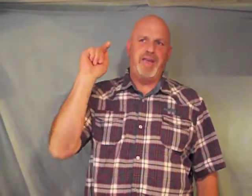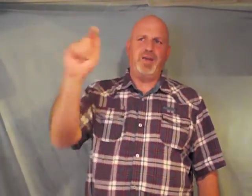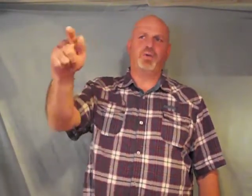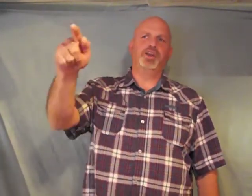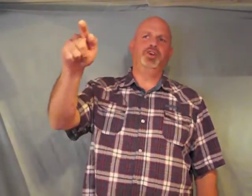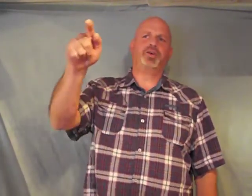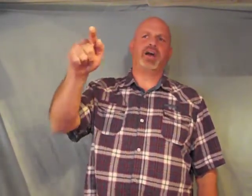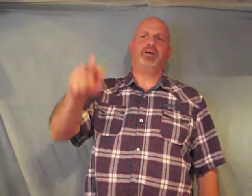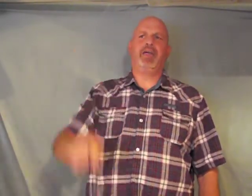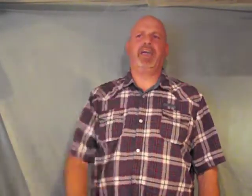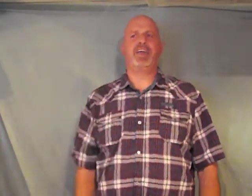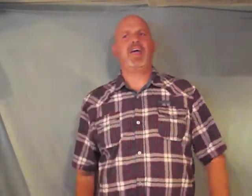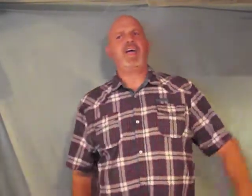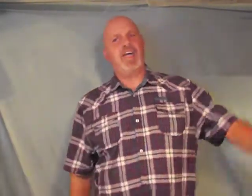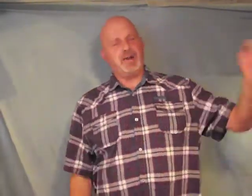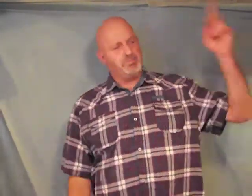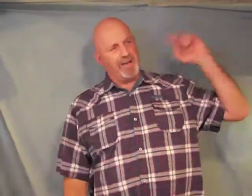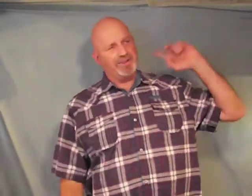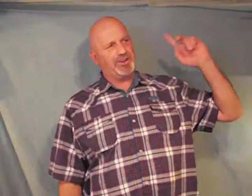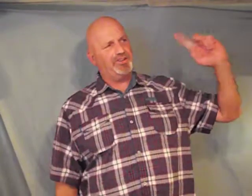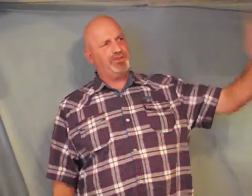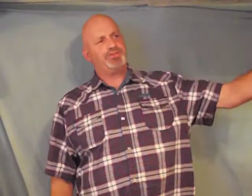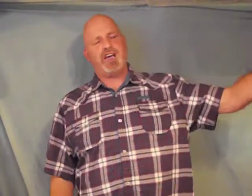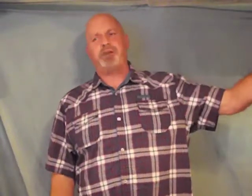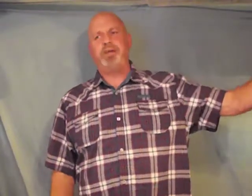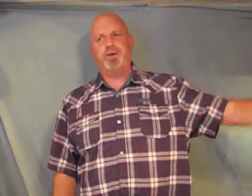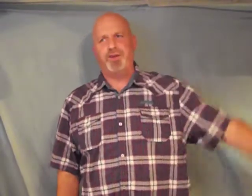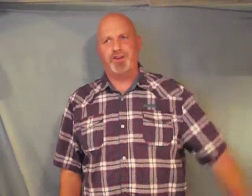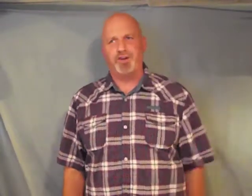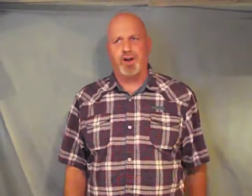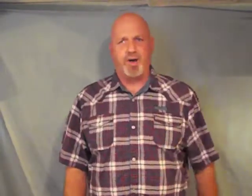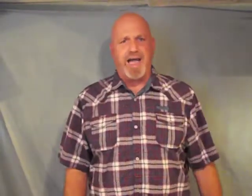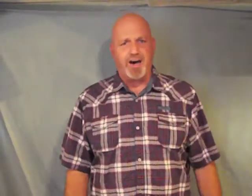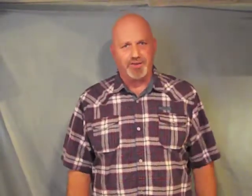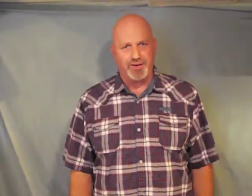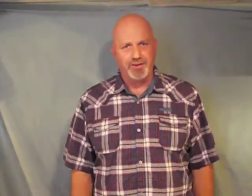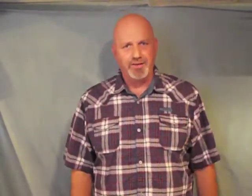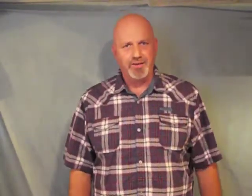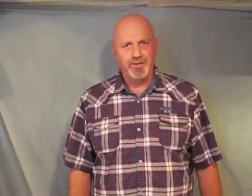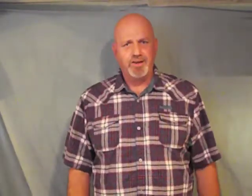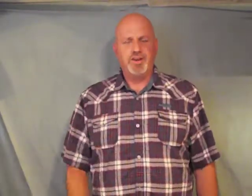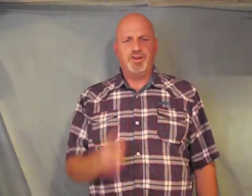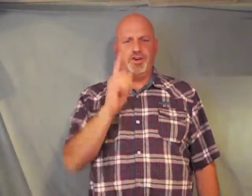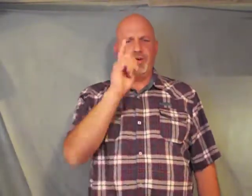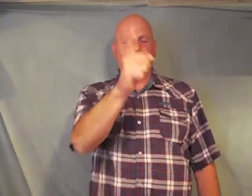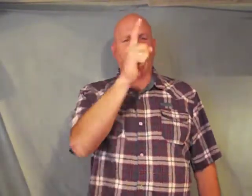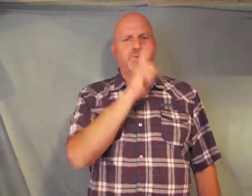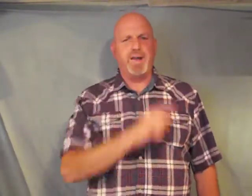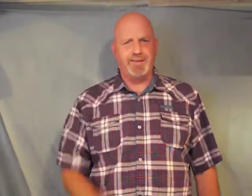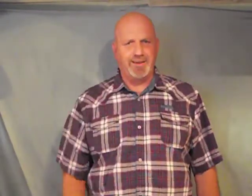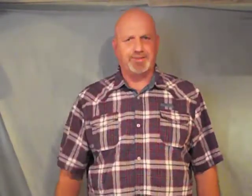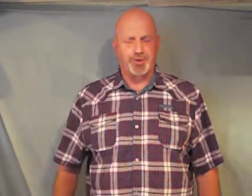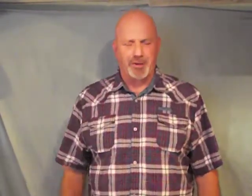when you come in and blessed you shall be when you go out you need to read this scripture